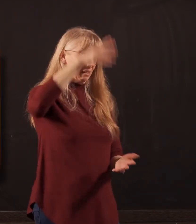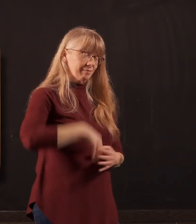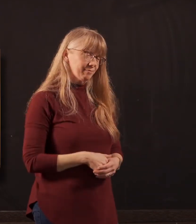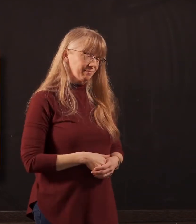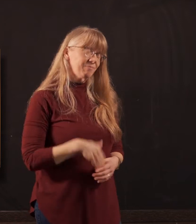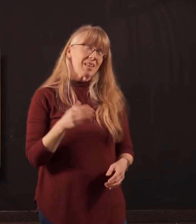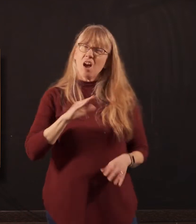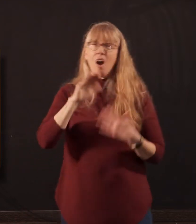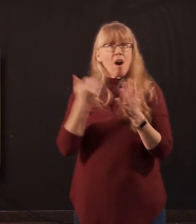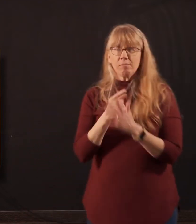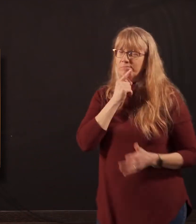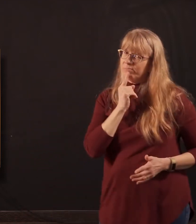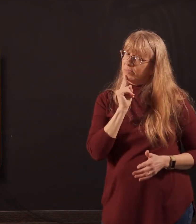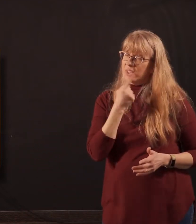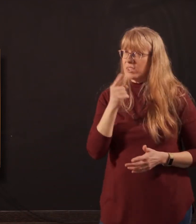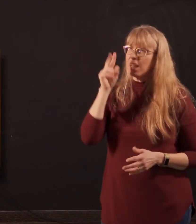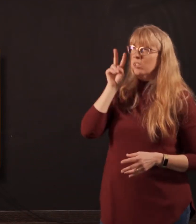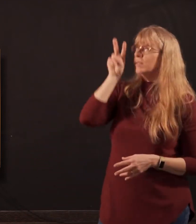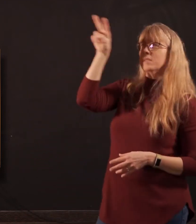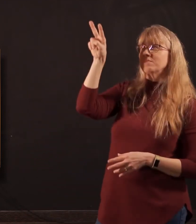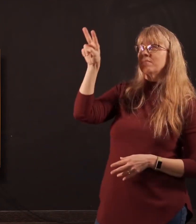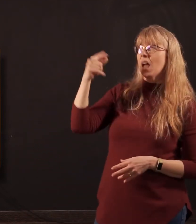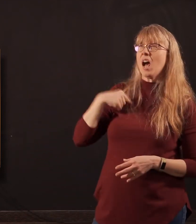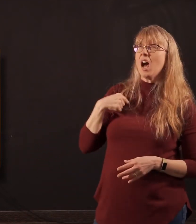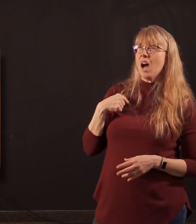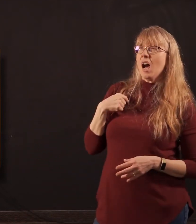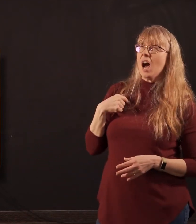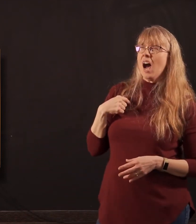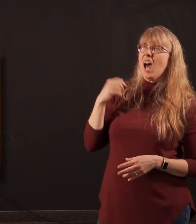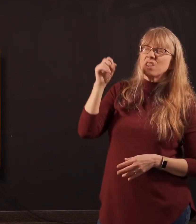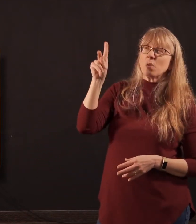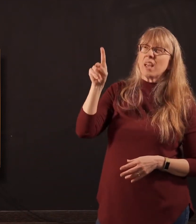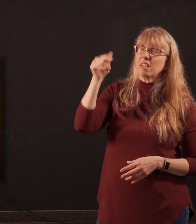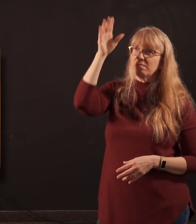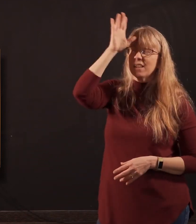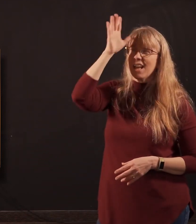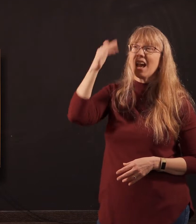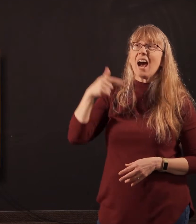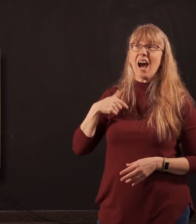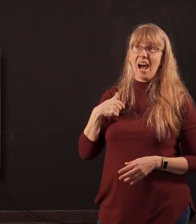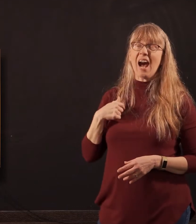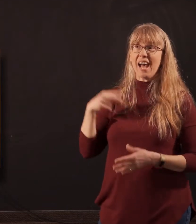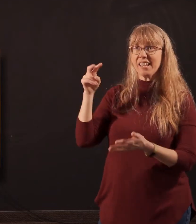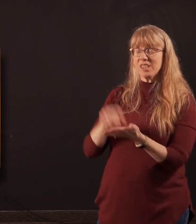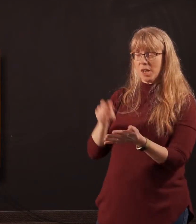And with all seriousness, he looked up at me and he said, That's okay, Dad. But I can jump over our house.